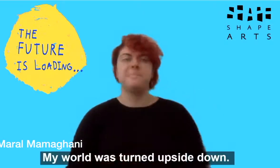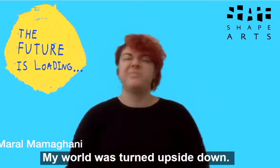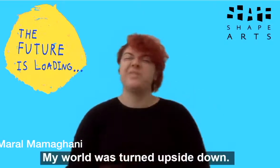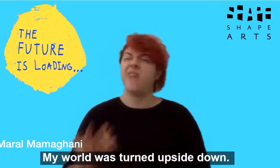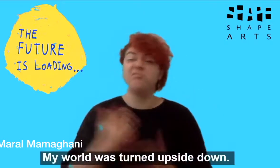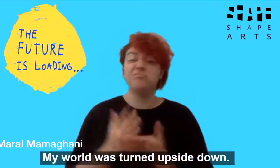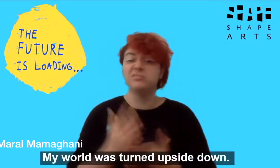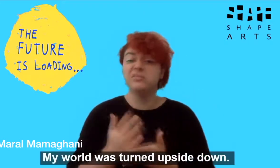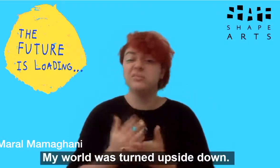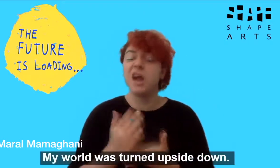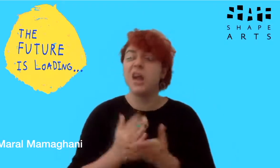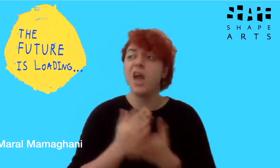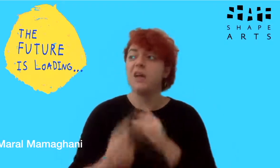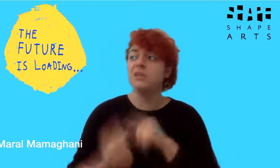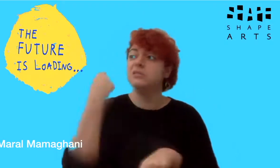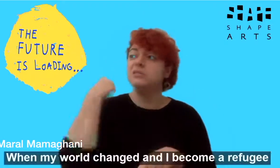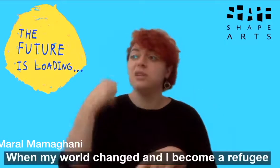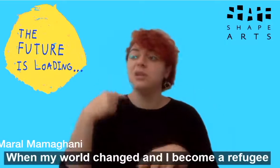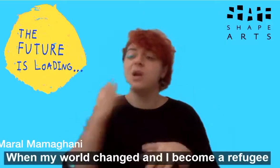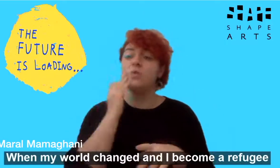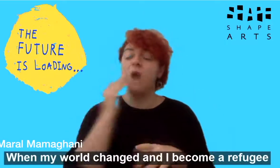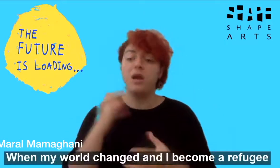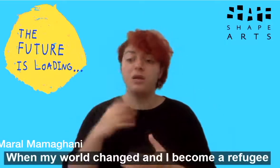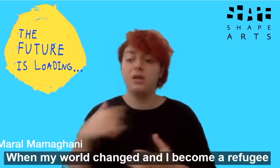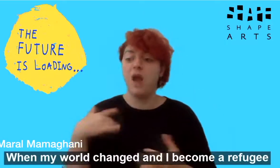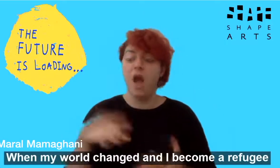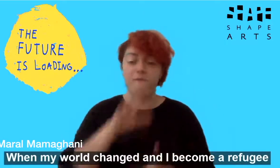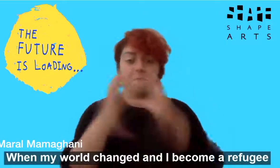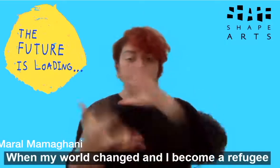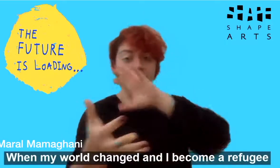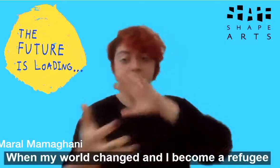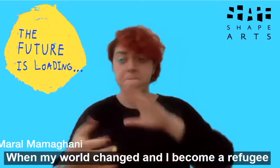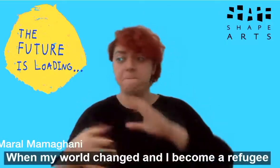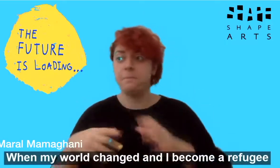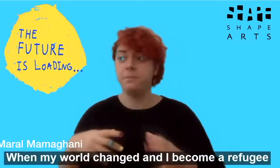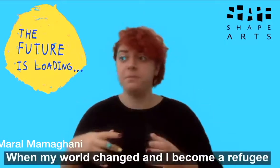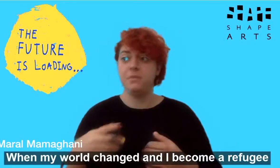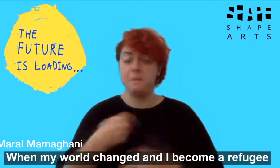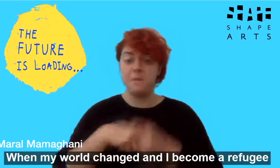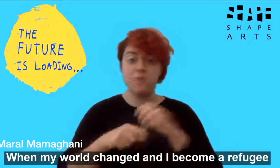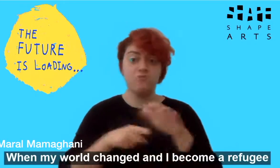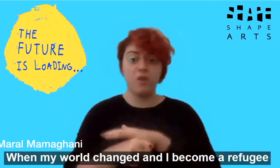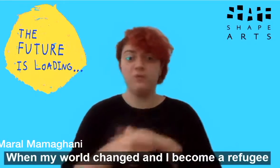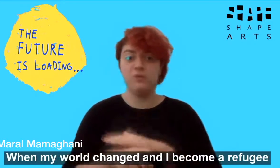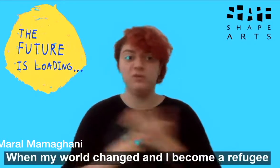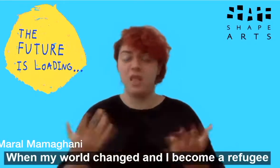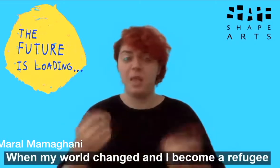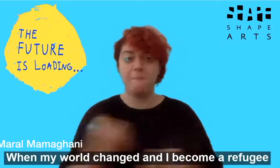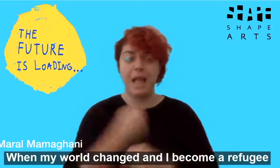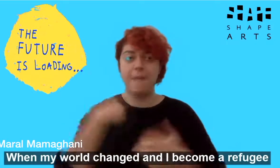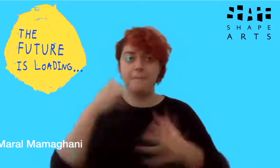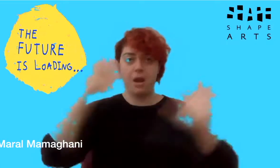done upside down. When my world changed and I became a refugee,